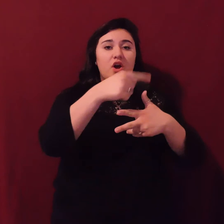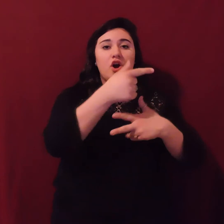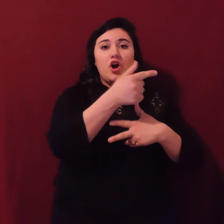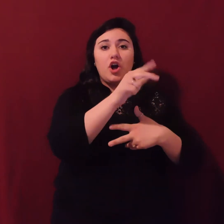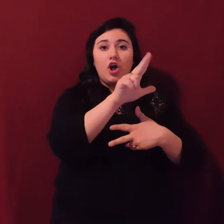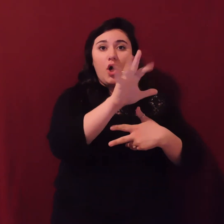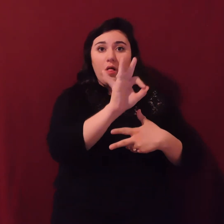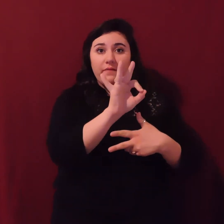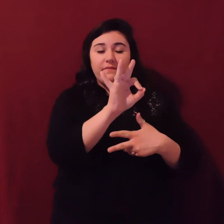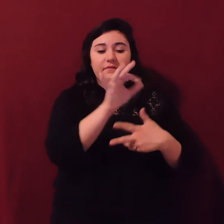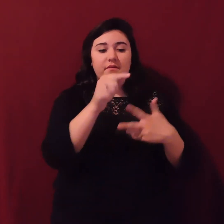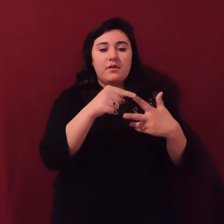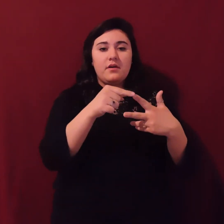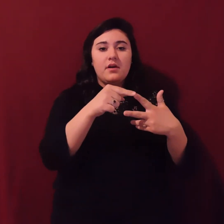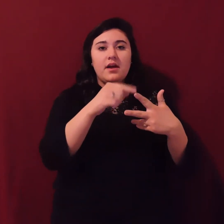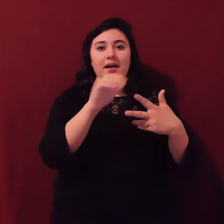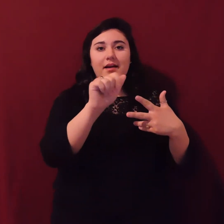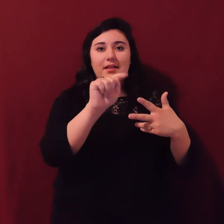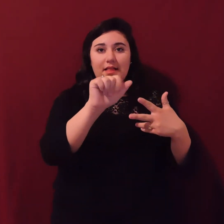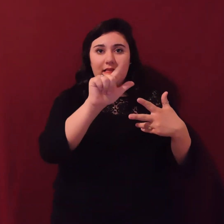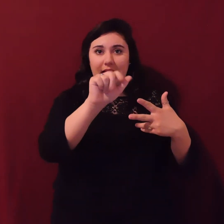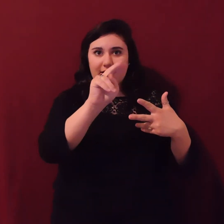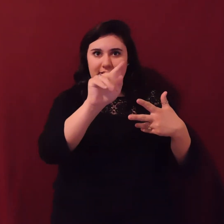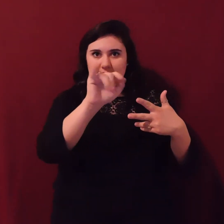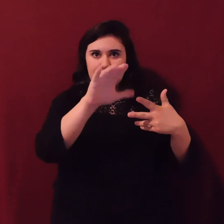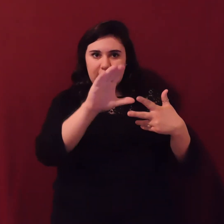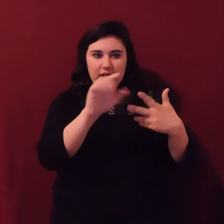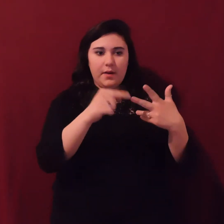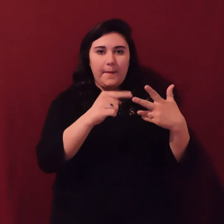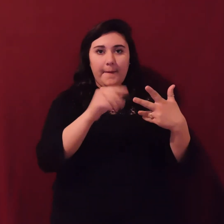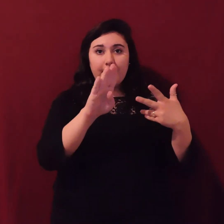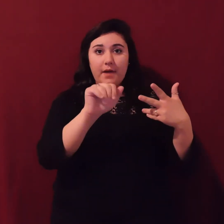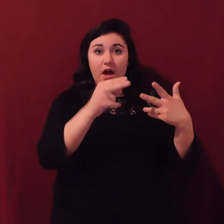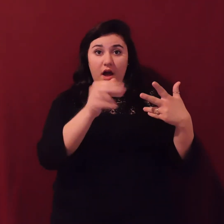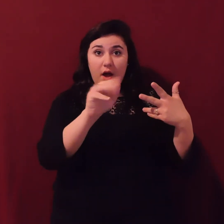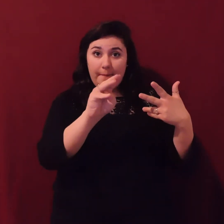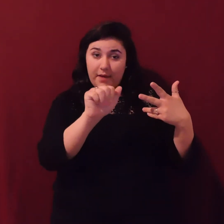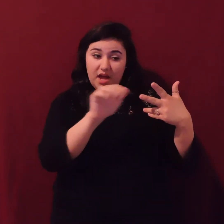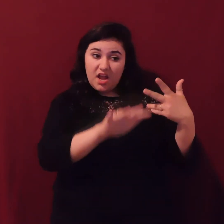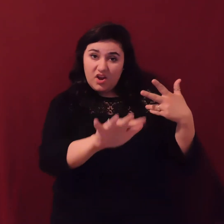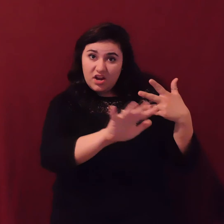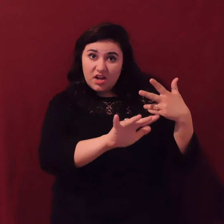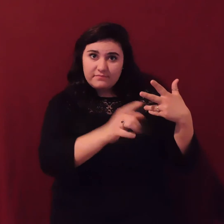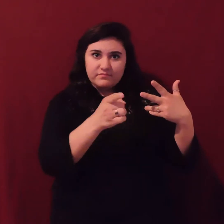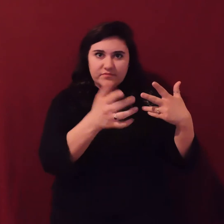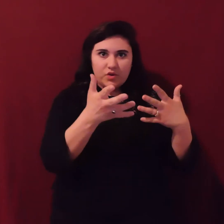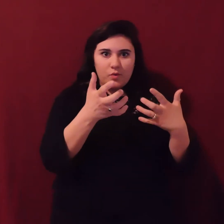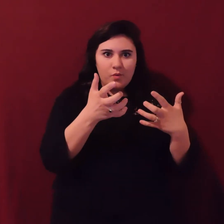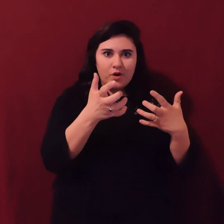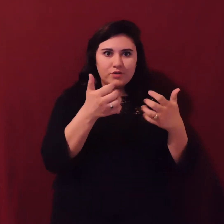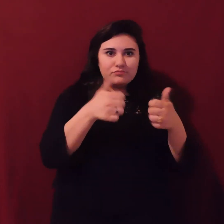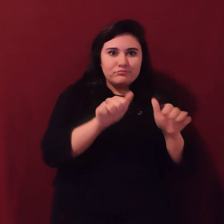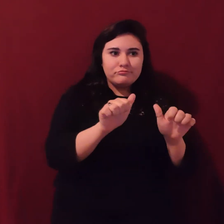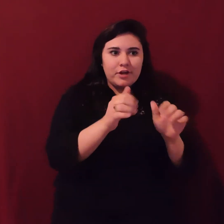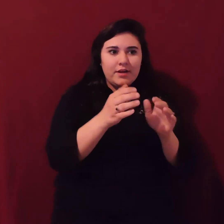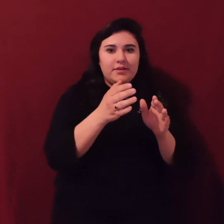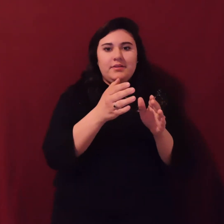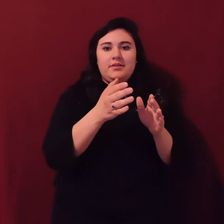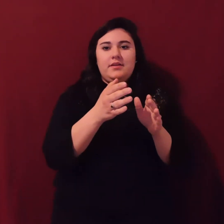in the Bahamali area, you'd want to avoid the hurricane season, which is going to be from about mid-March to the end of May. So, if